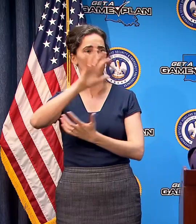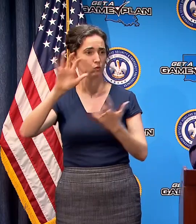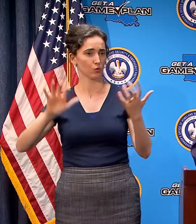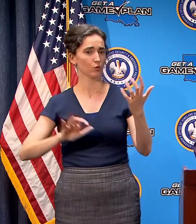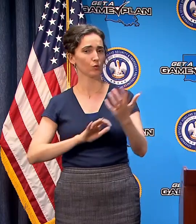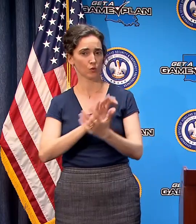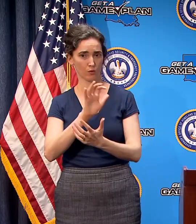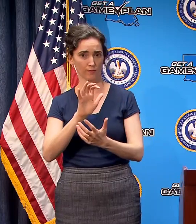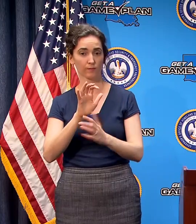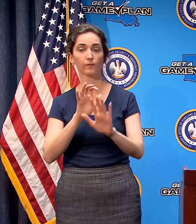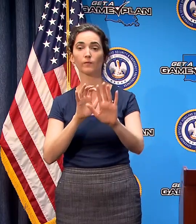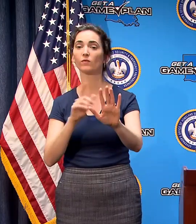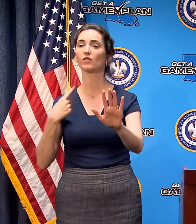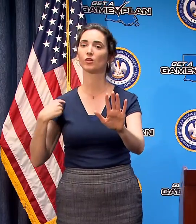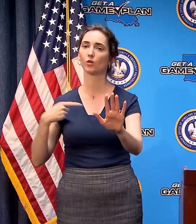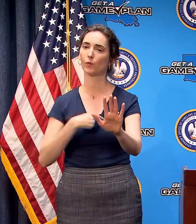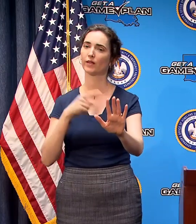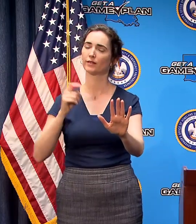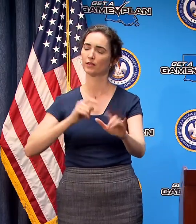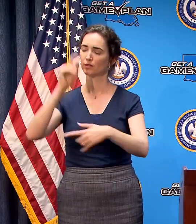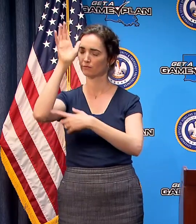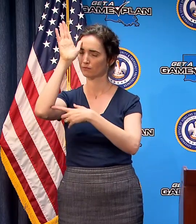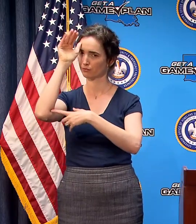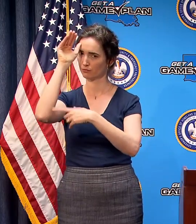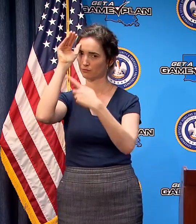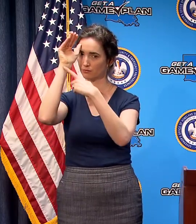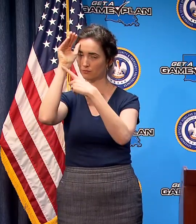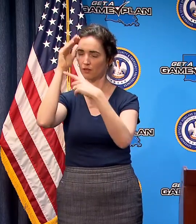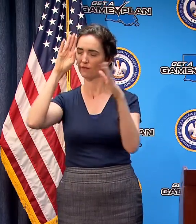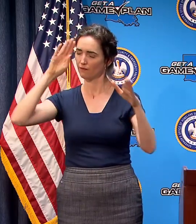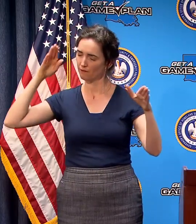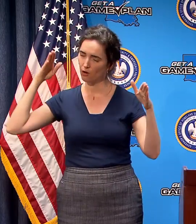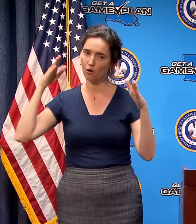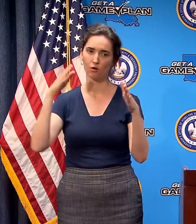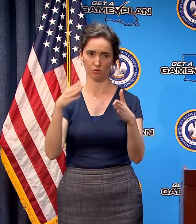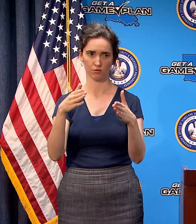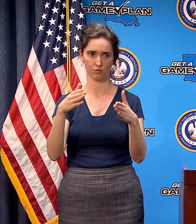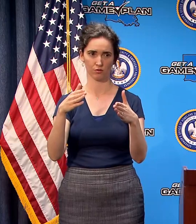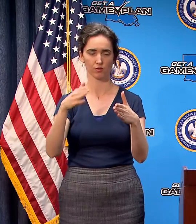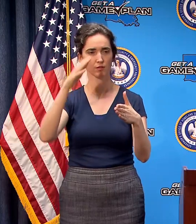we need to be resolute we need to be focused we need to be determined